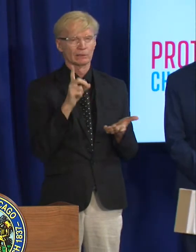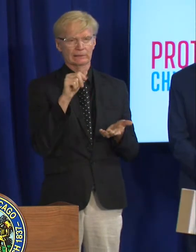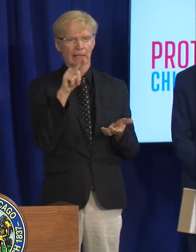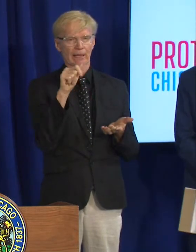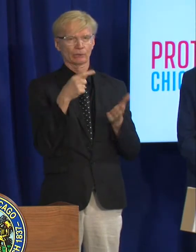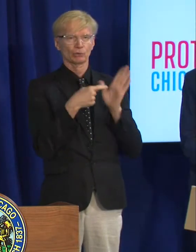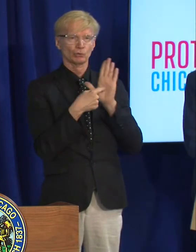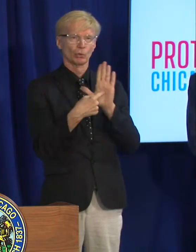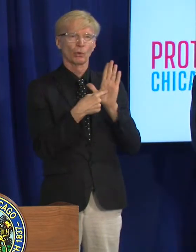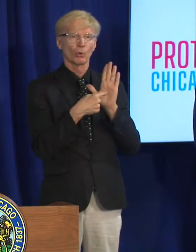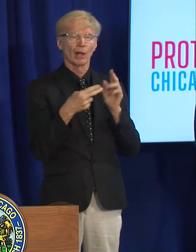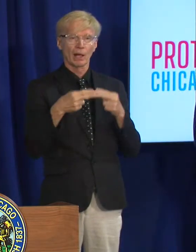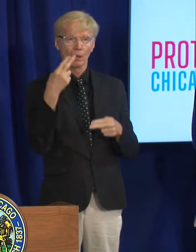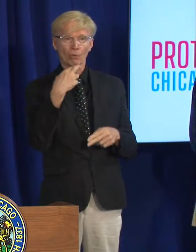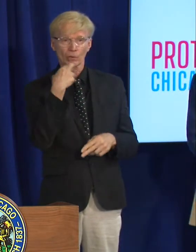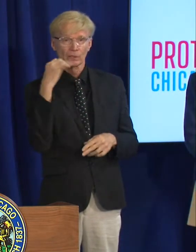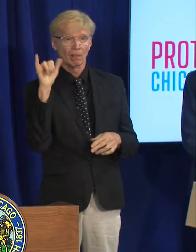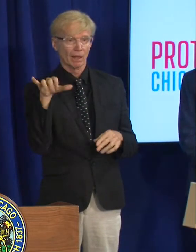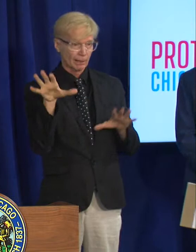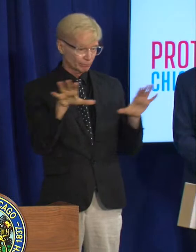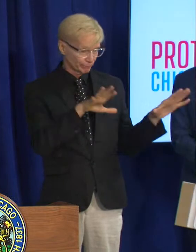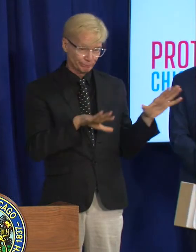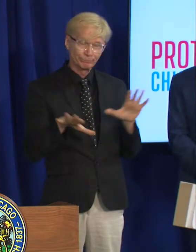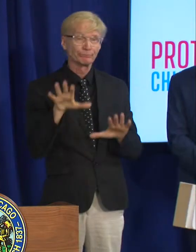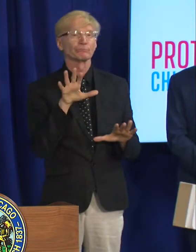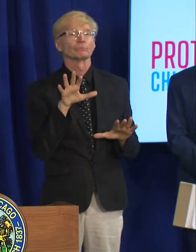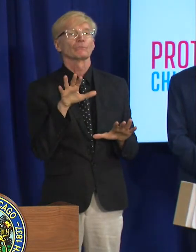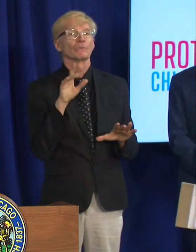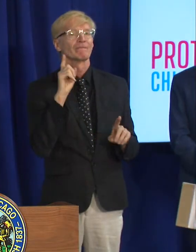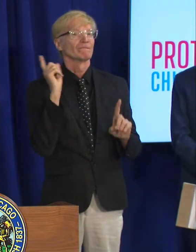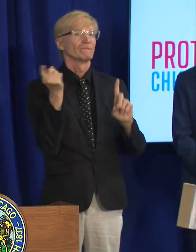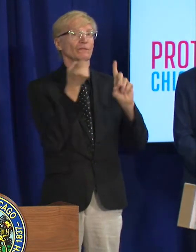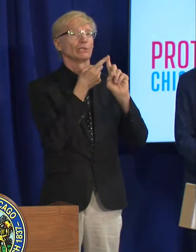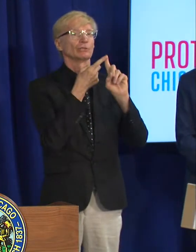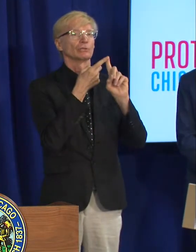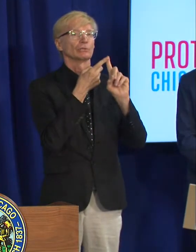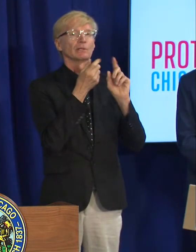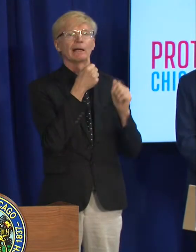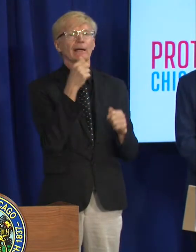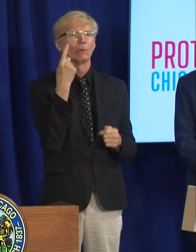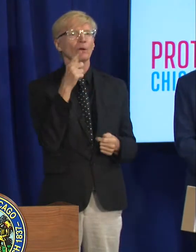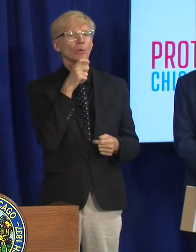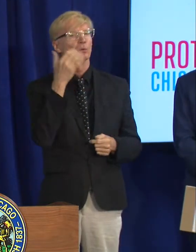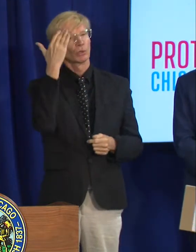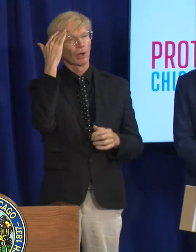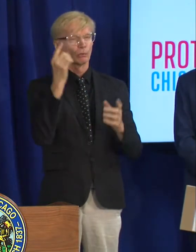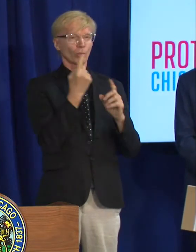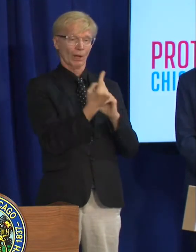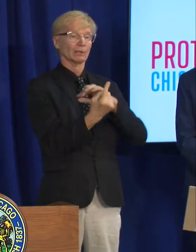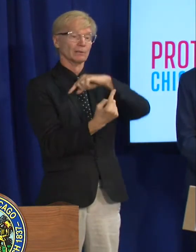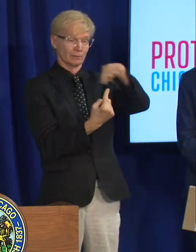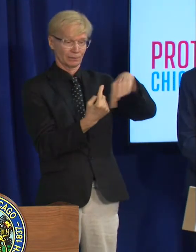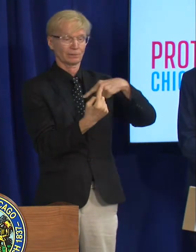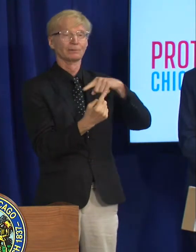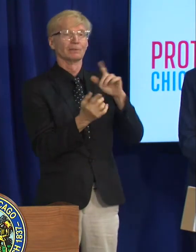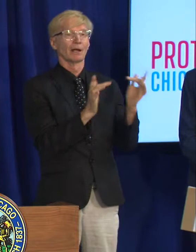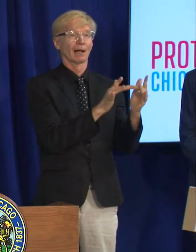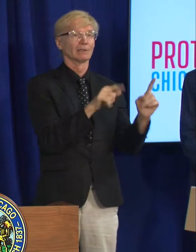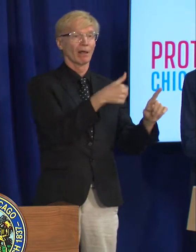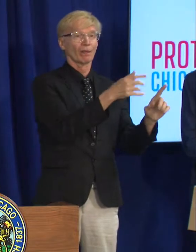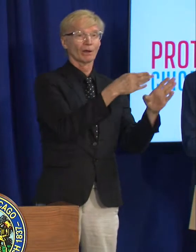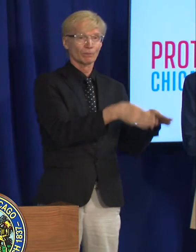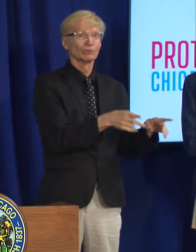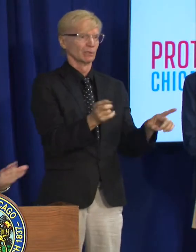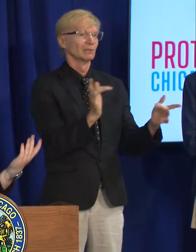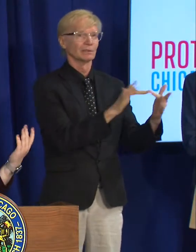and want to make sure that that first and foremost anybody who is known contact gets vaccine but then also we're pushing it where it's